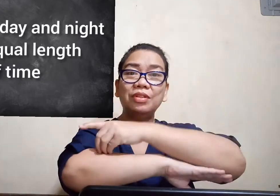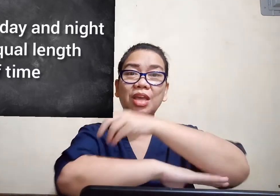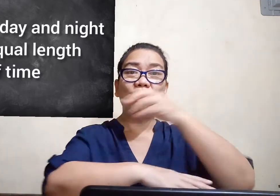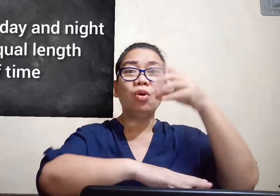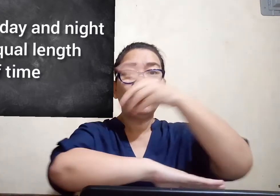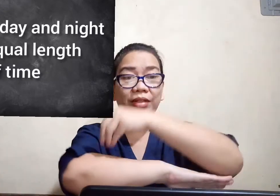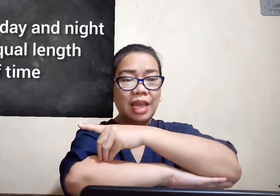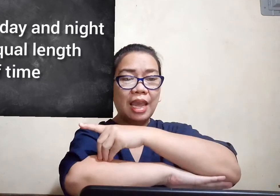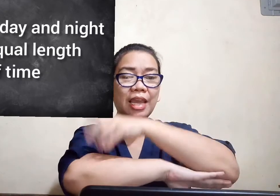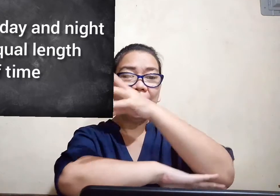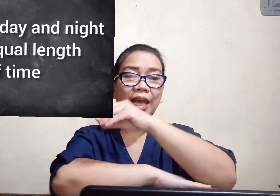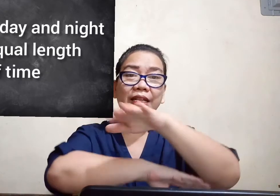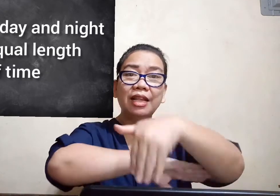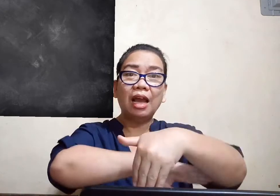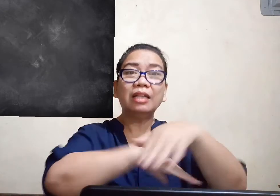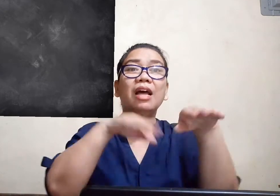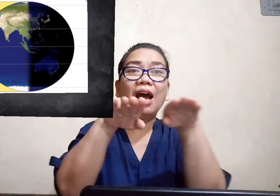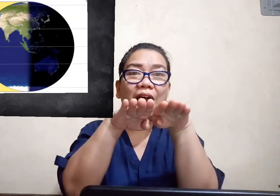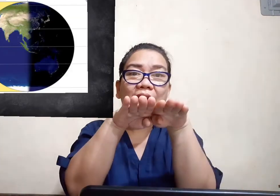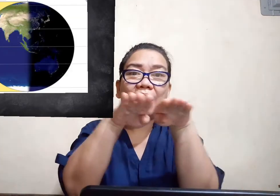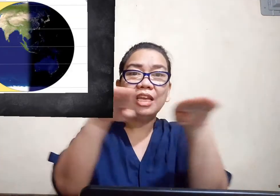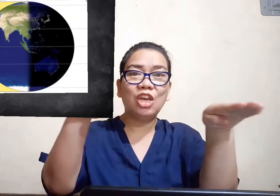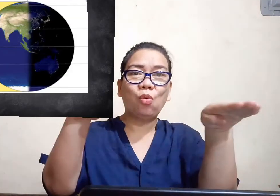day or day and night are equal